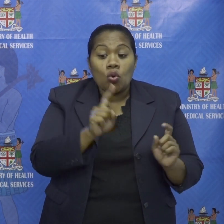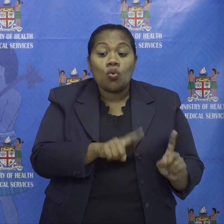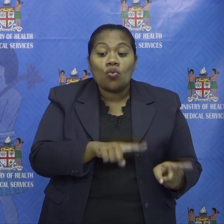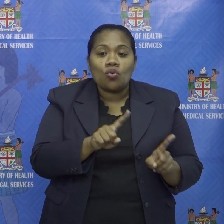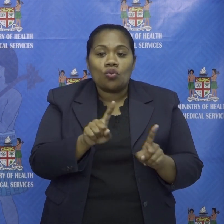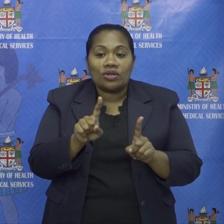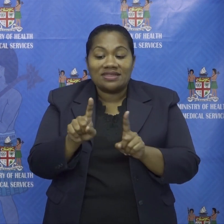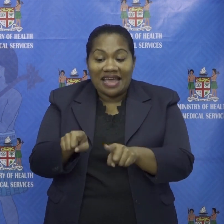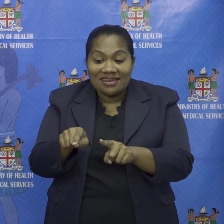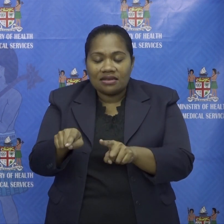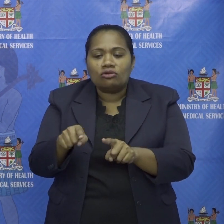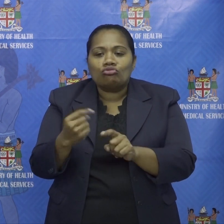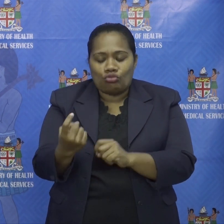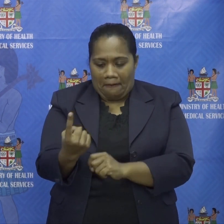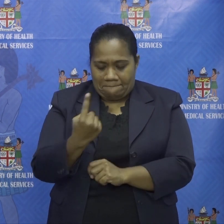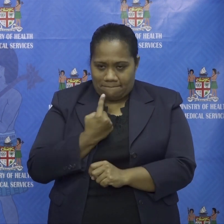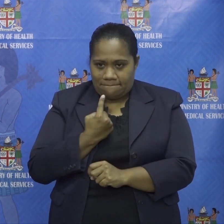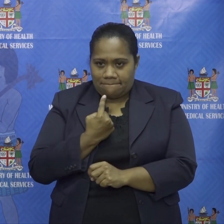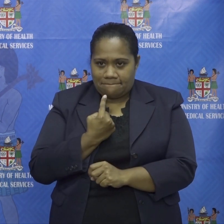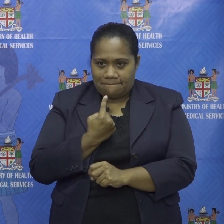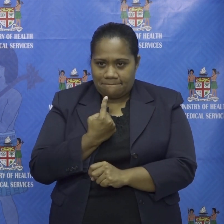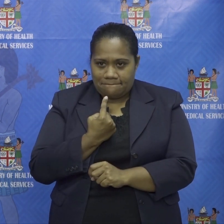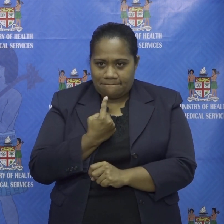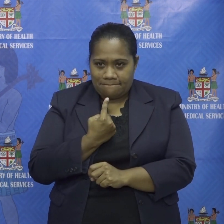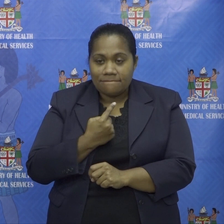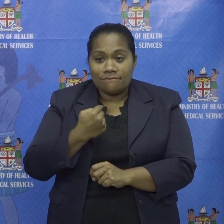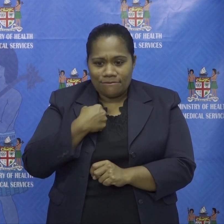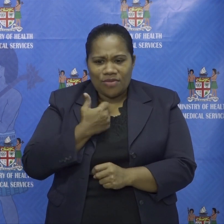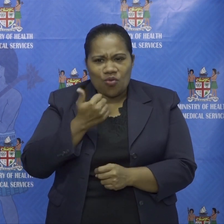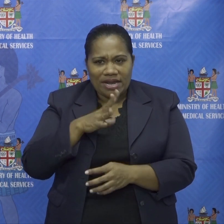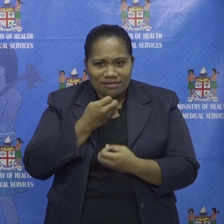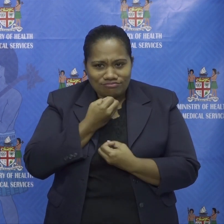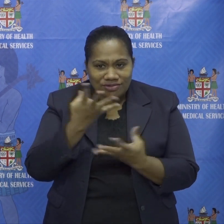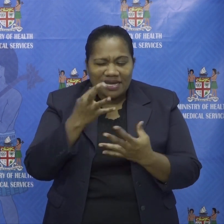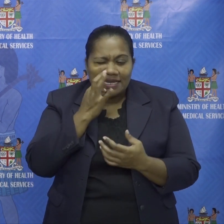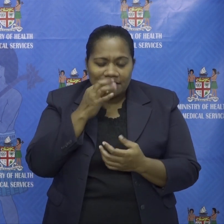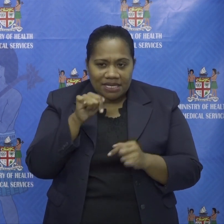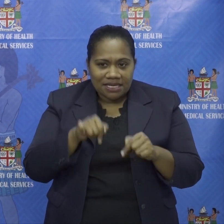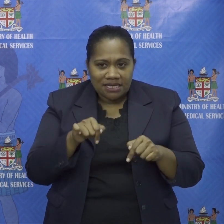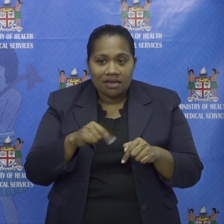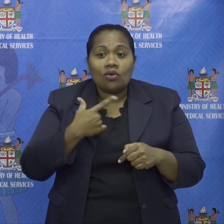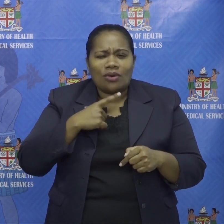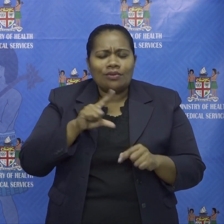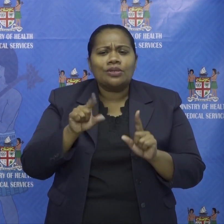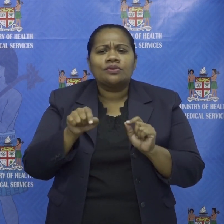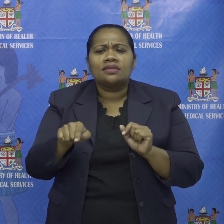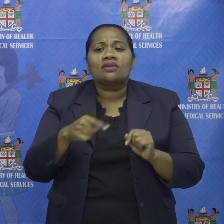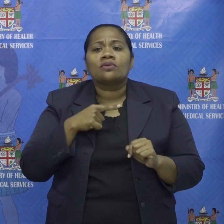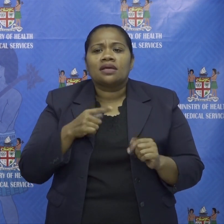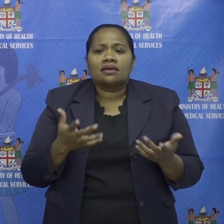to come forth the reason i mentioned a little bit in here the reason i'm doing that is because